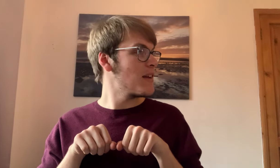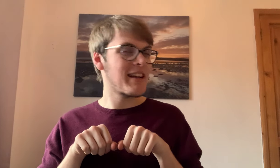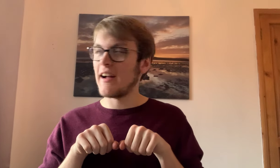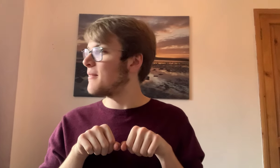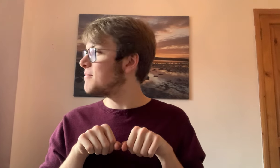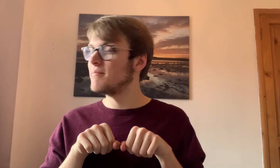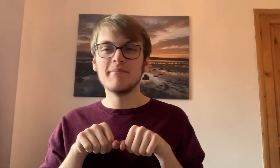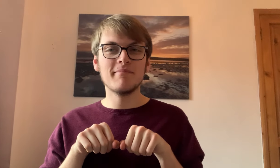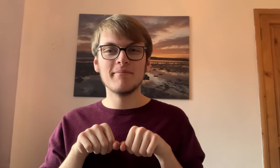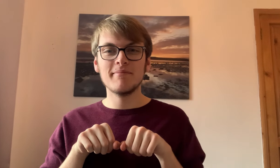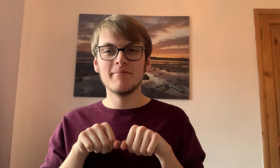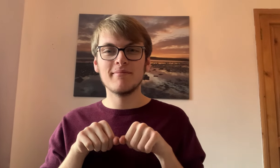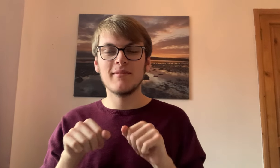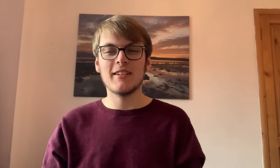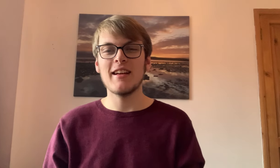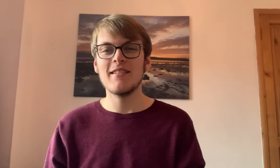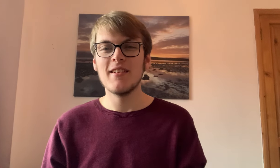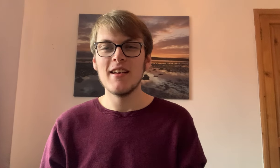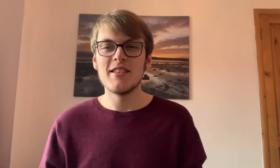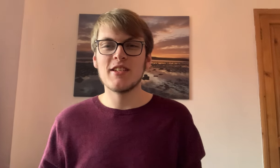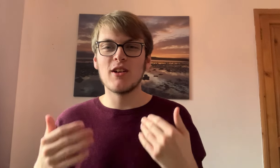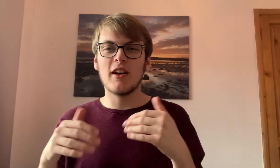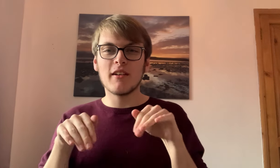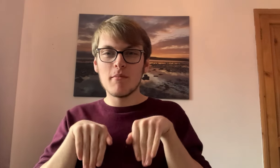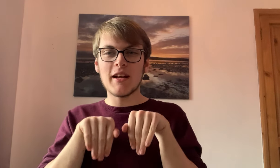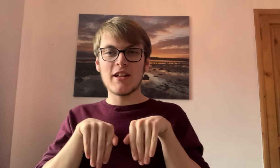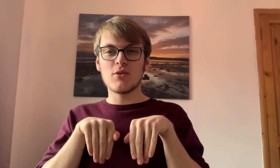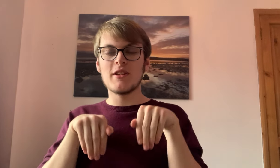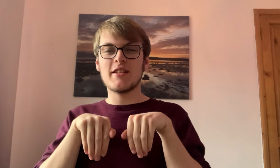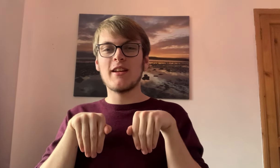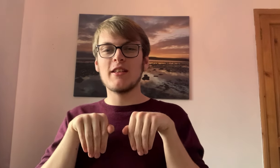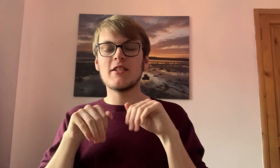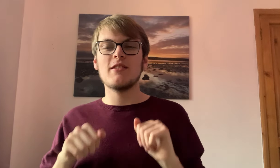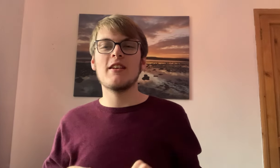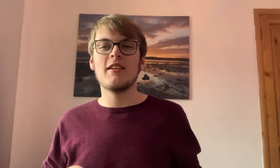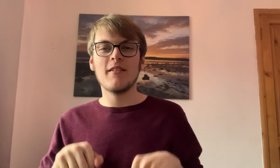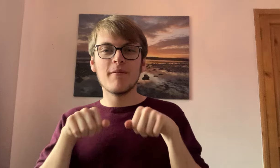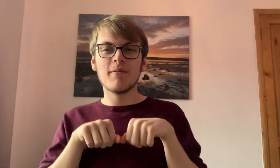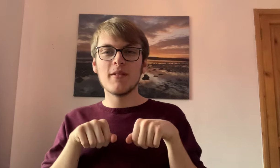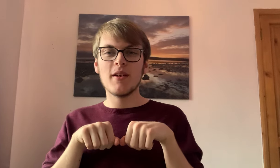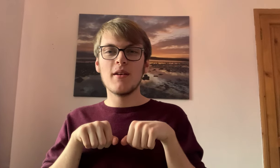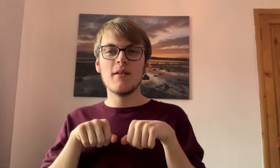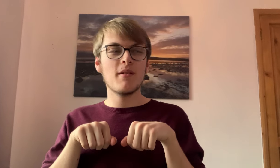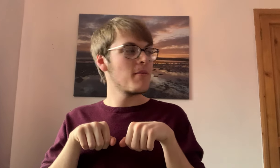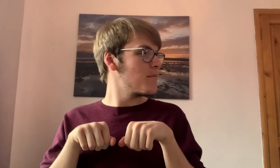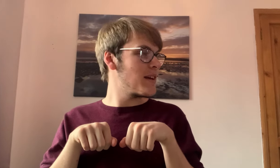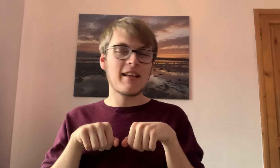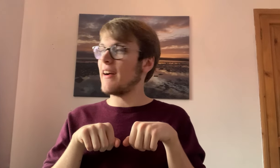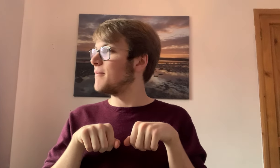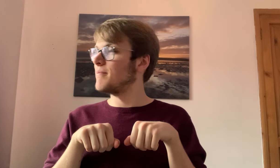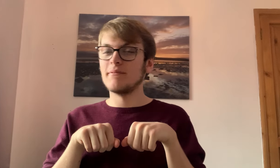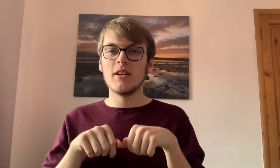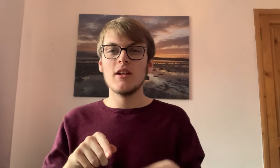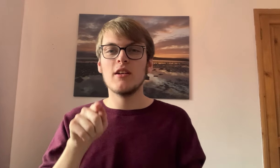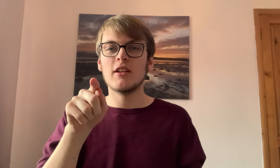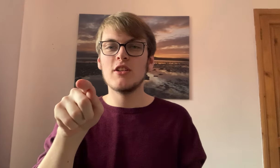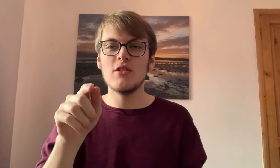Meerkat. Okay? So you're like, meerkats always stand like this, don't they? Meerkat. Can you